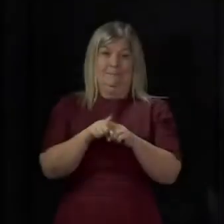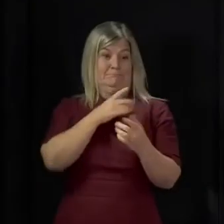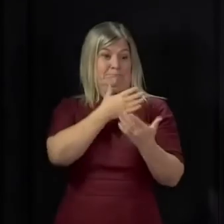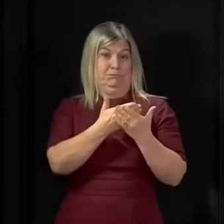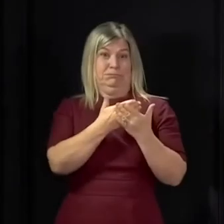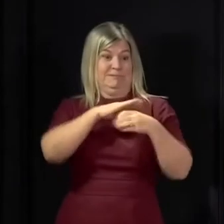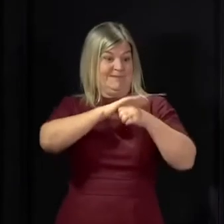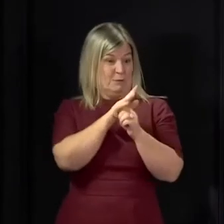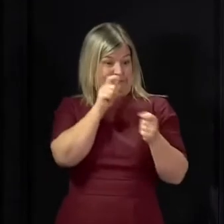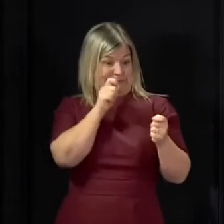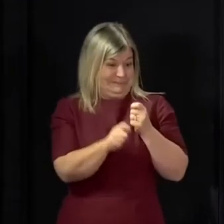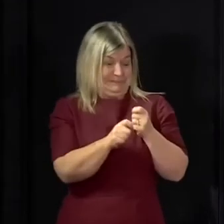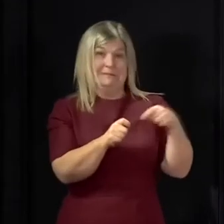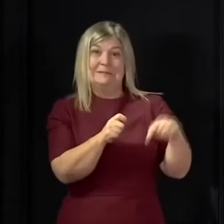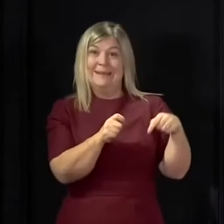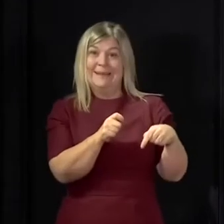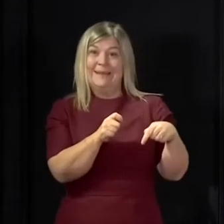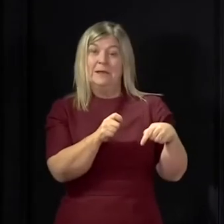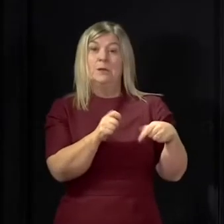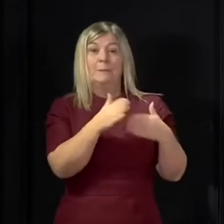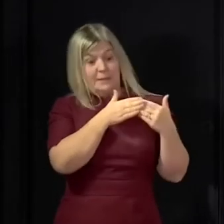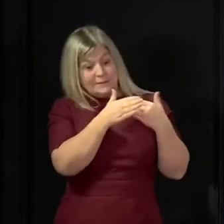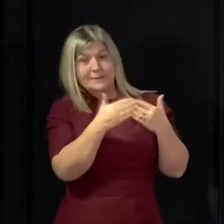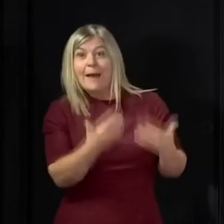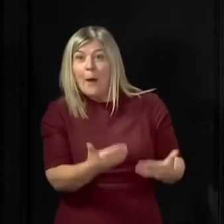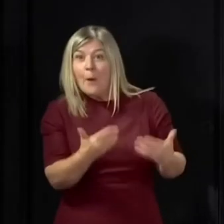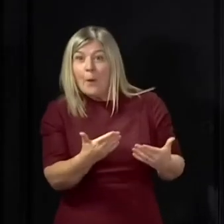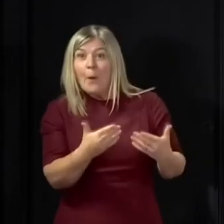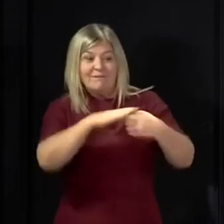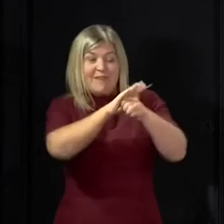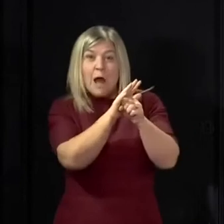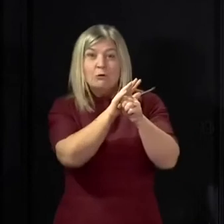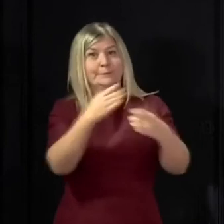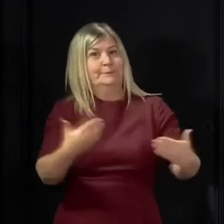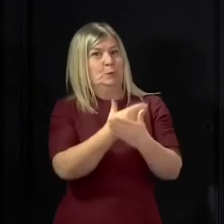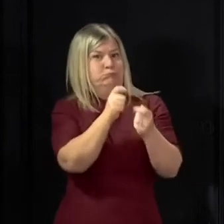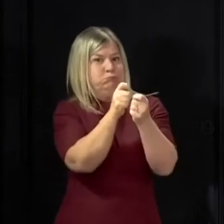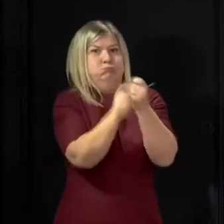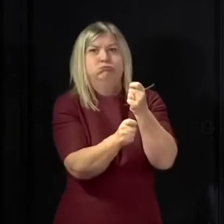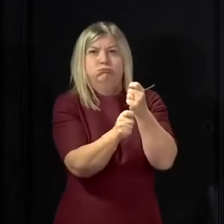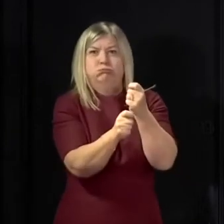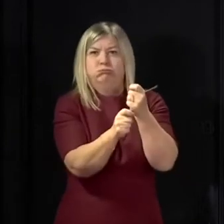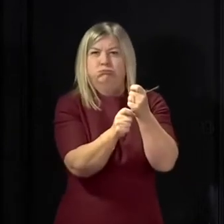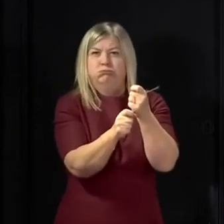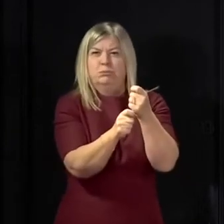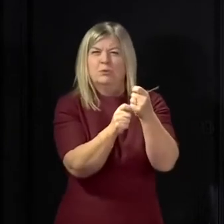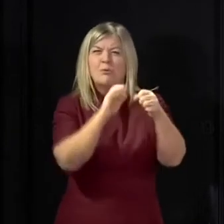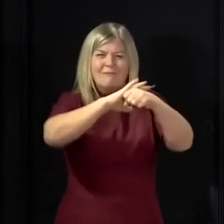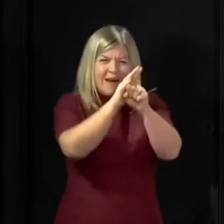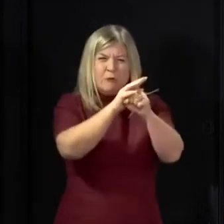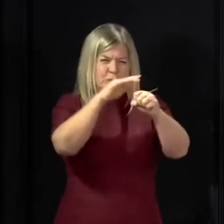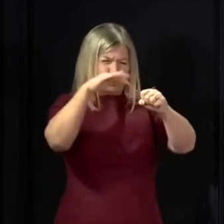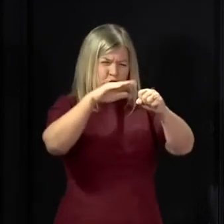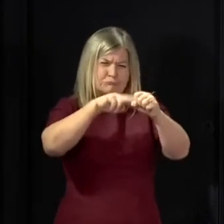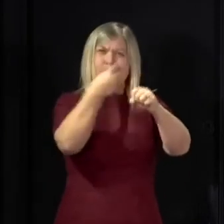I confirmed that a new variant of the virus had been identified in the UK and on Tuesday I advised Parliament that a small number of cases of